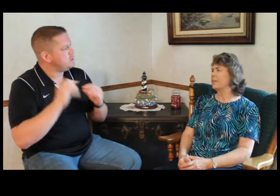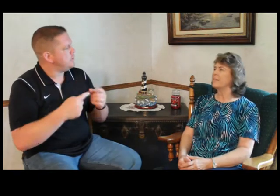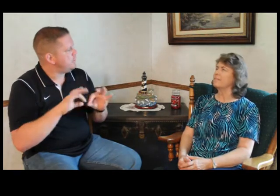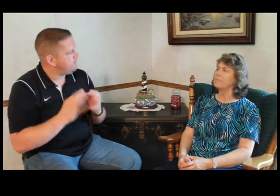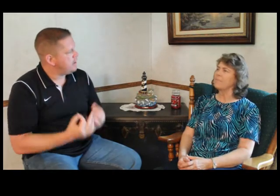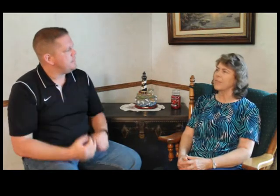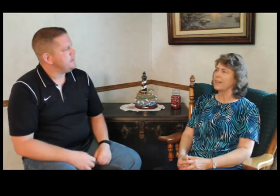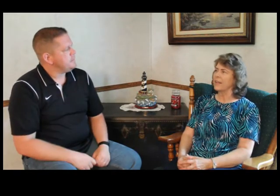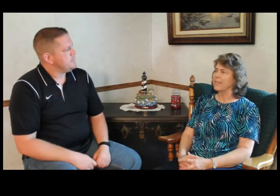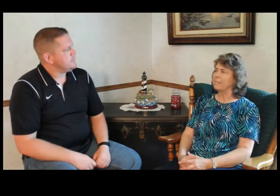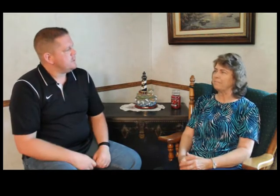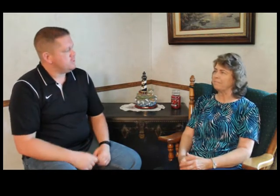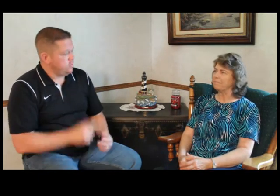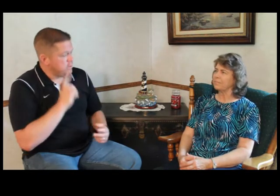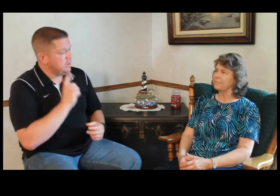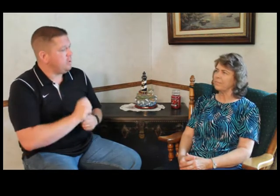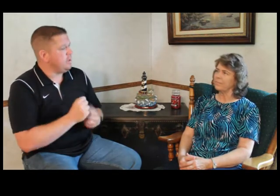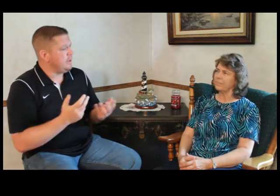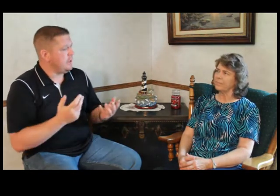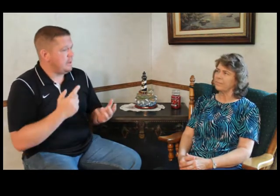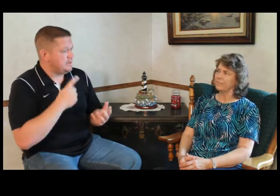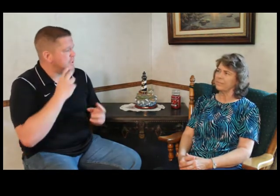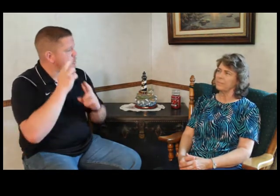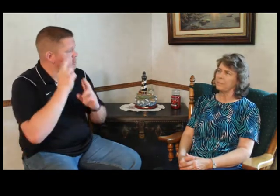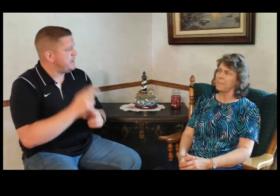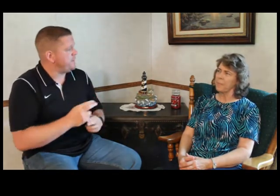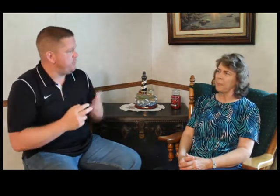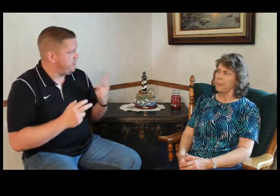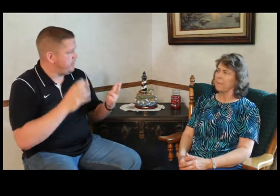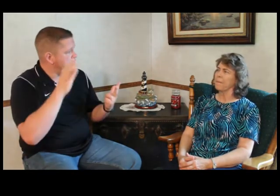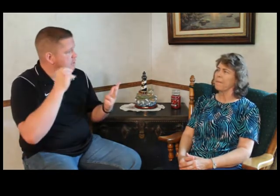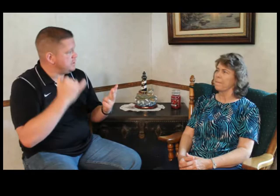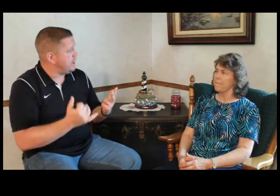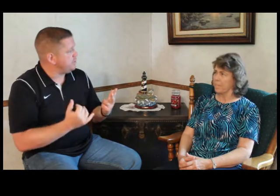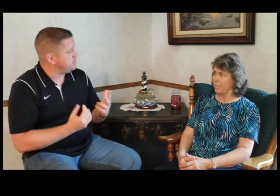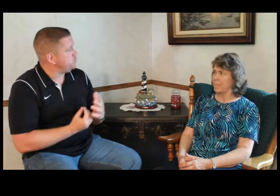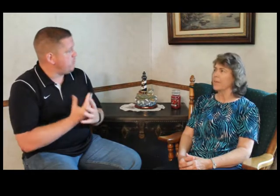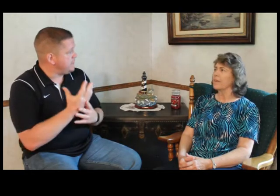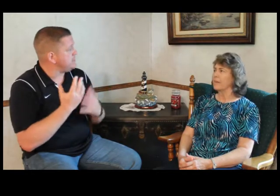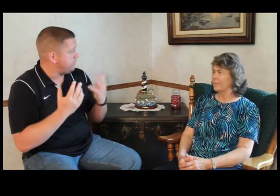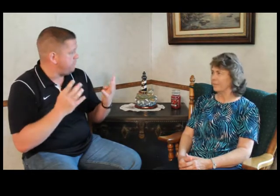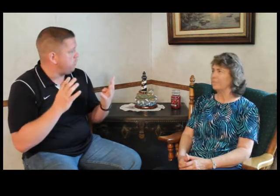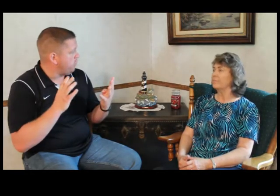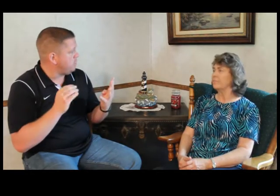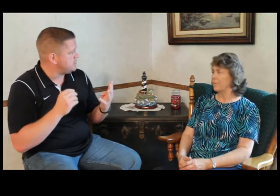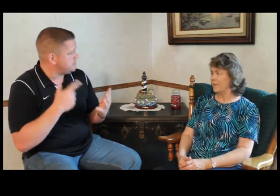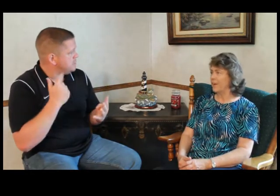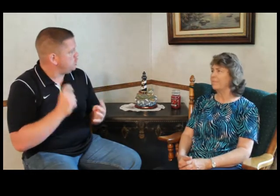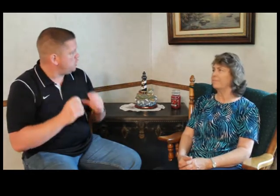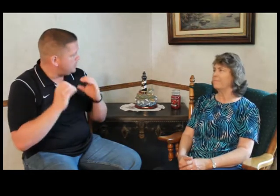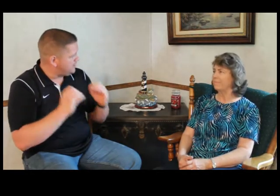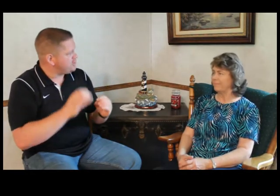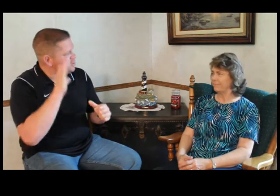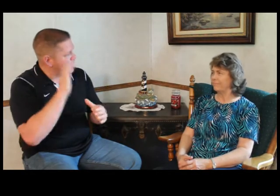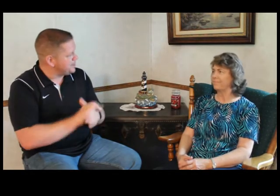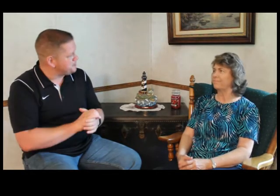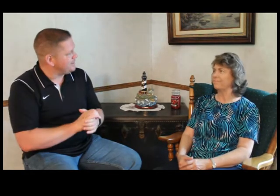and things like that. So you literally, and I say this respectfully, you had three boys. Now all sudden you're raising three or four boys. Right. You had to teach your husband